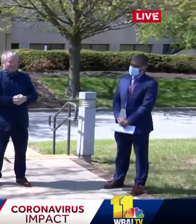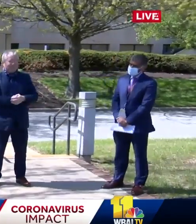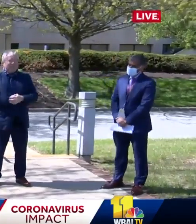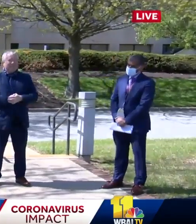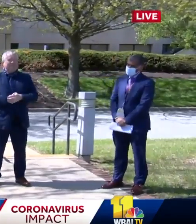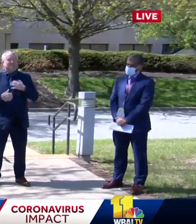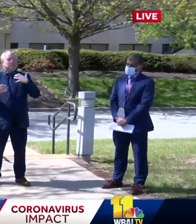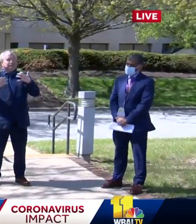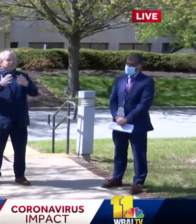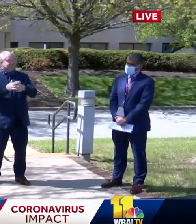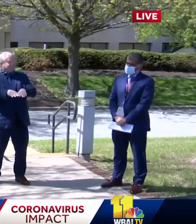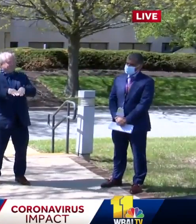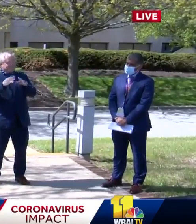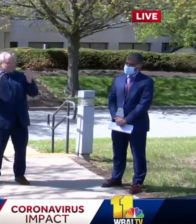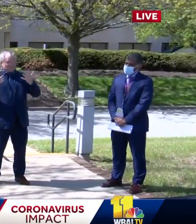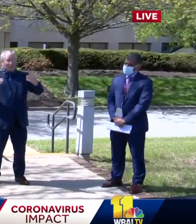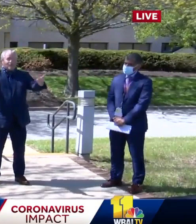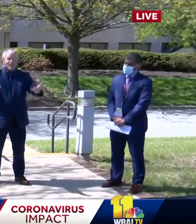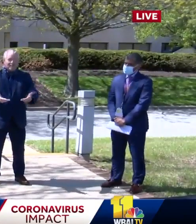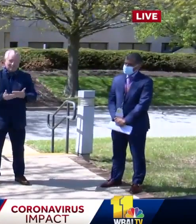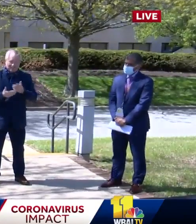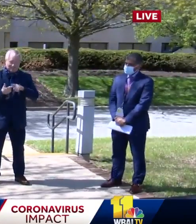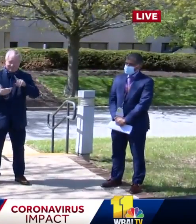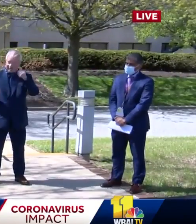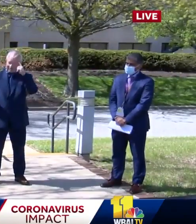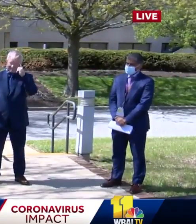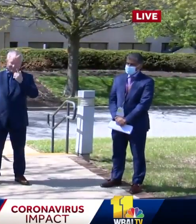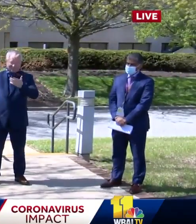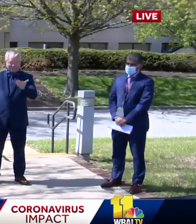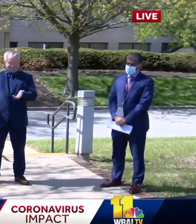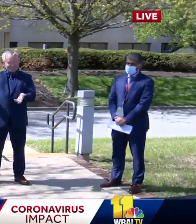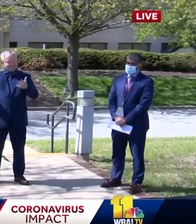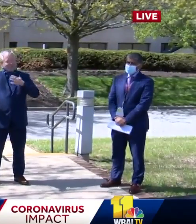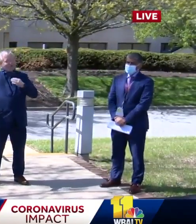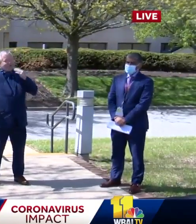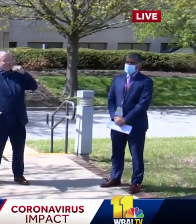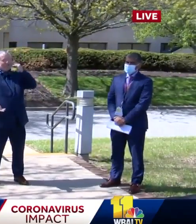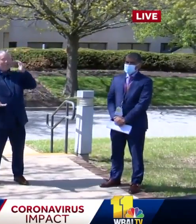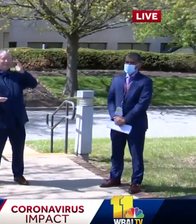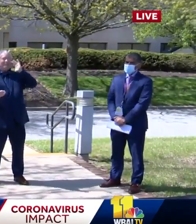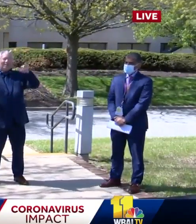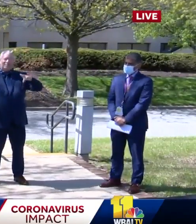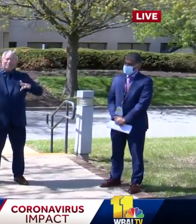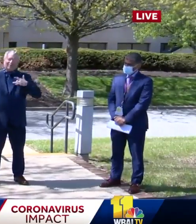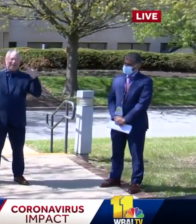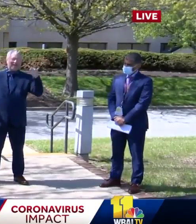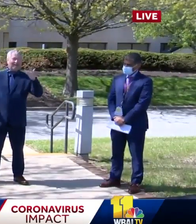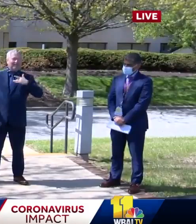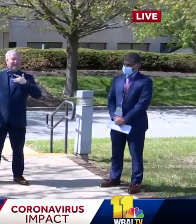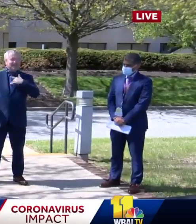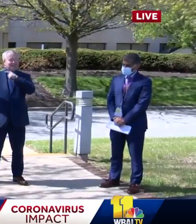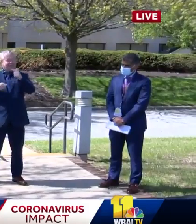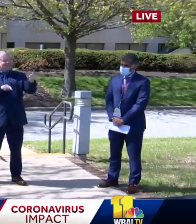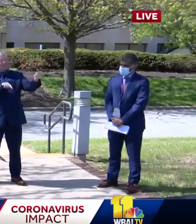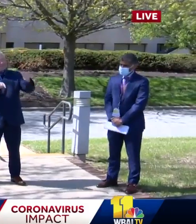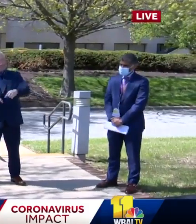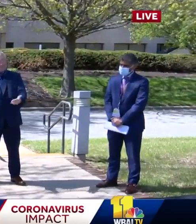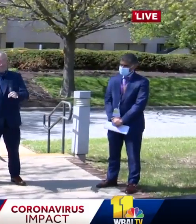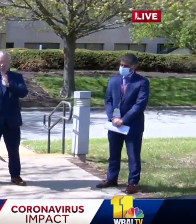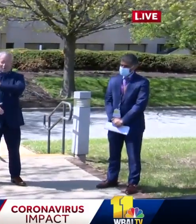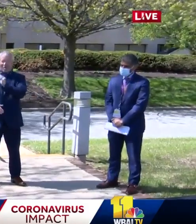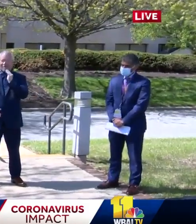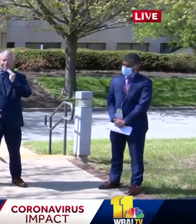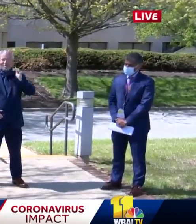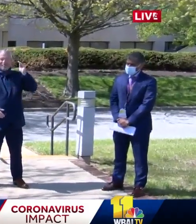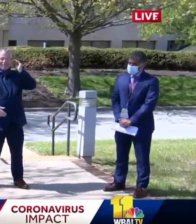welcoming the governor home. I always get, uh, I'm always thrilled to, uh, to do that. And so I want to say welcome home, uh, Mr. Governor.